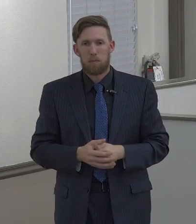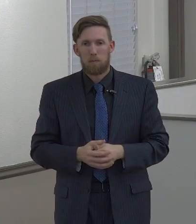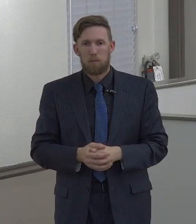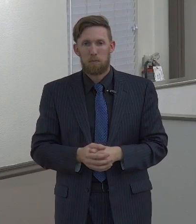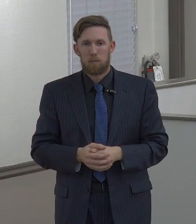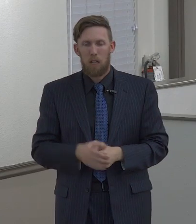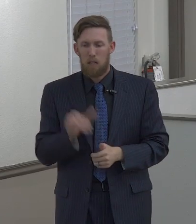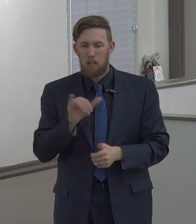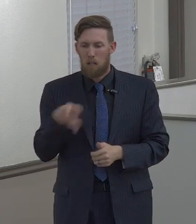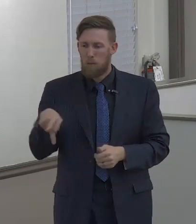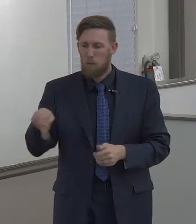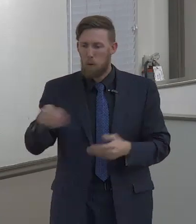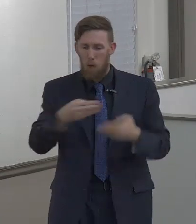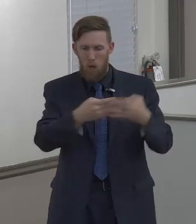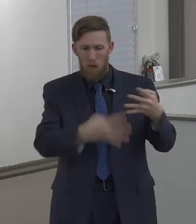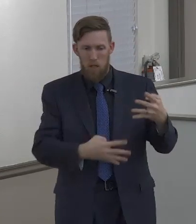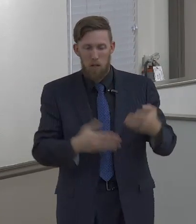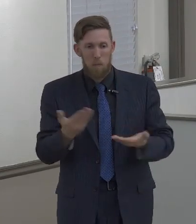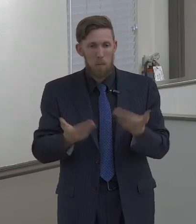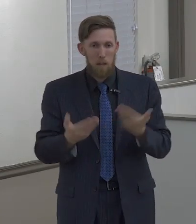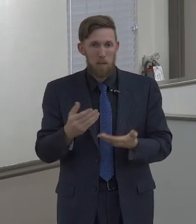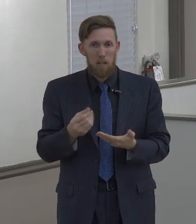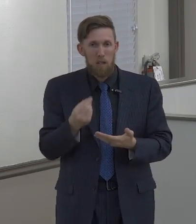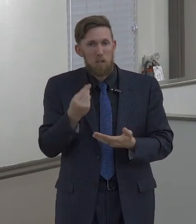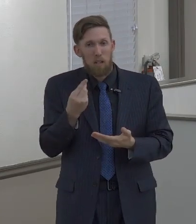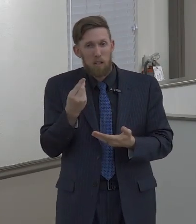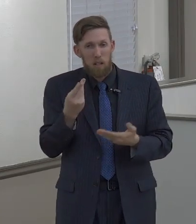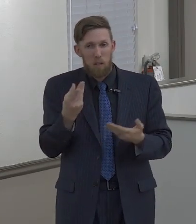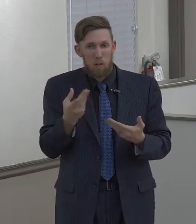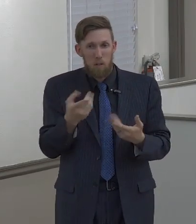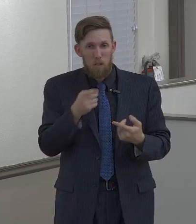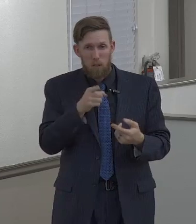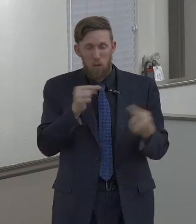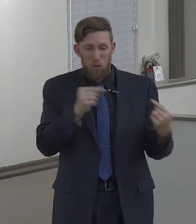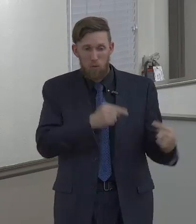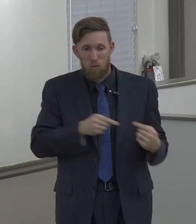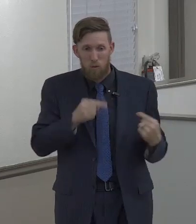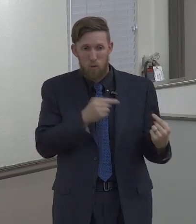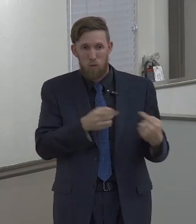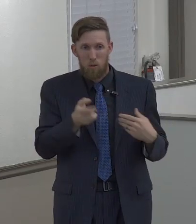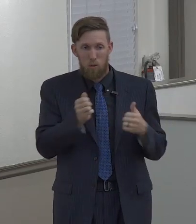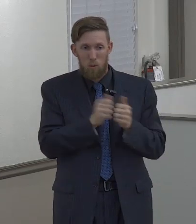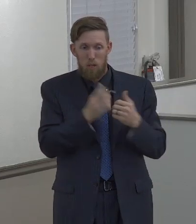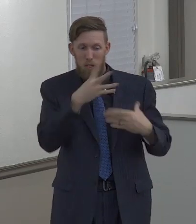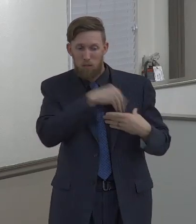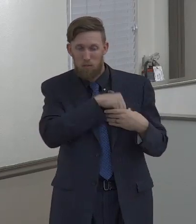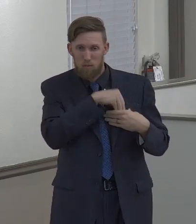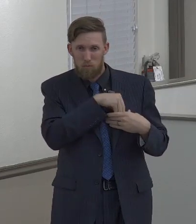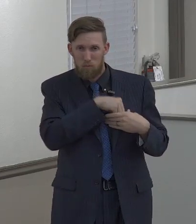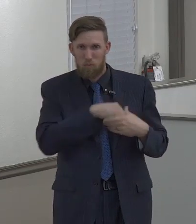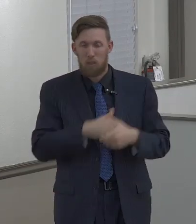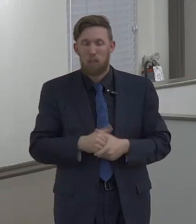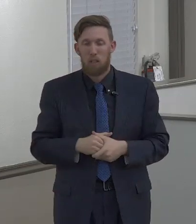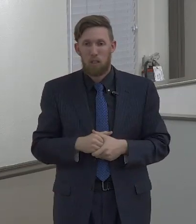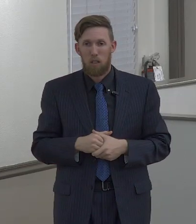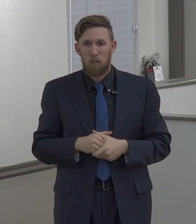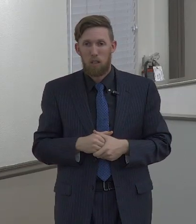as the apostle Paul listed out all of those tonight maybe there's one or two that you struggle with